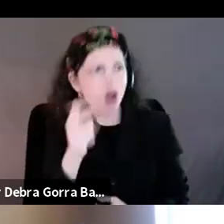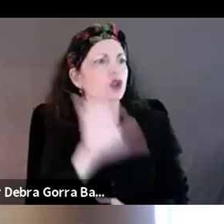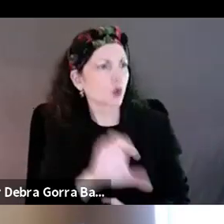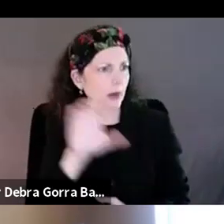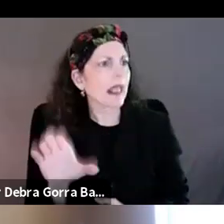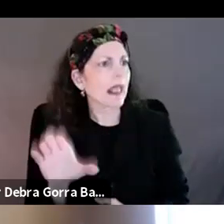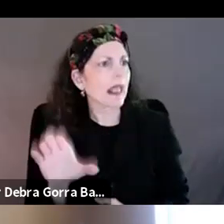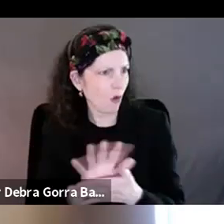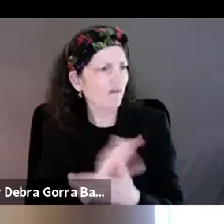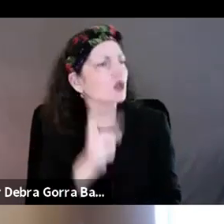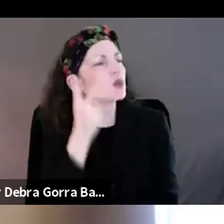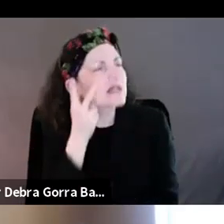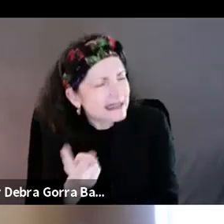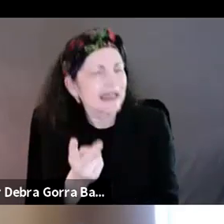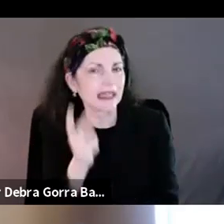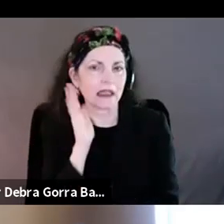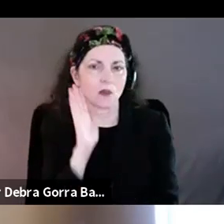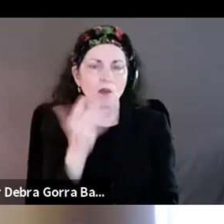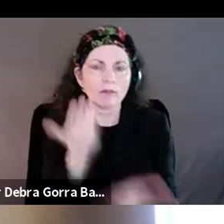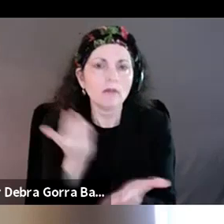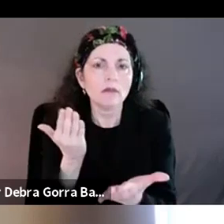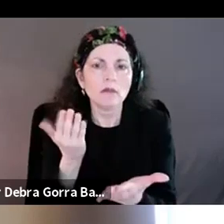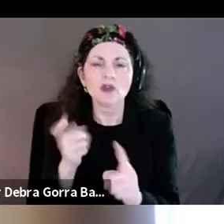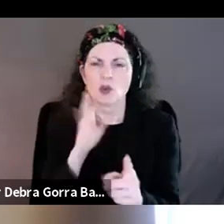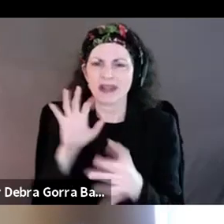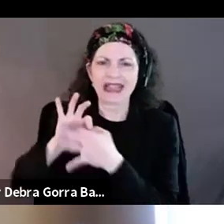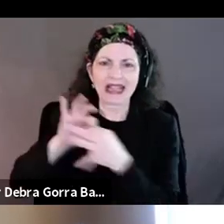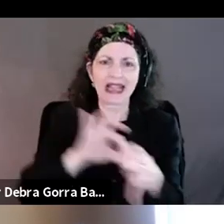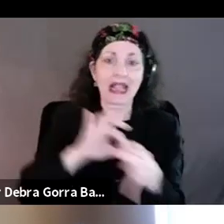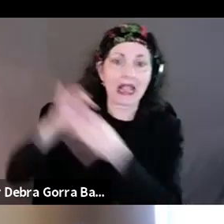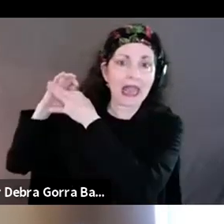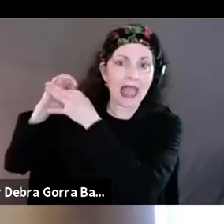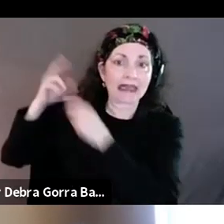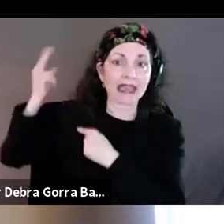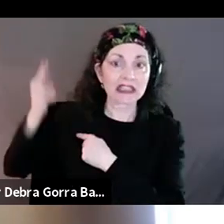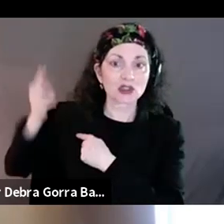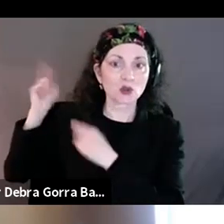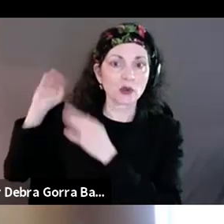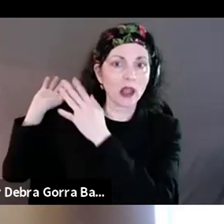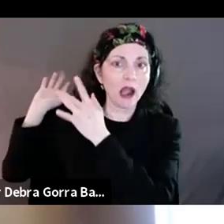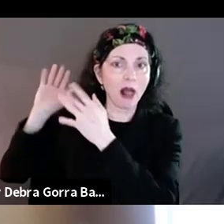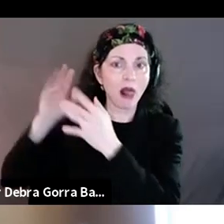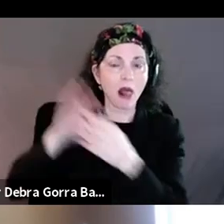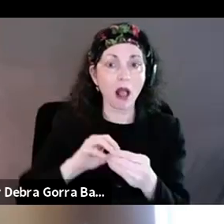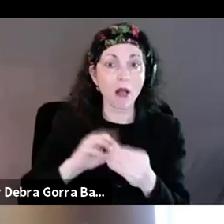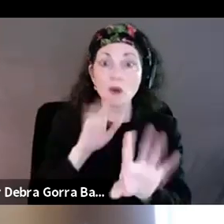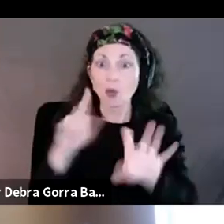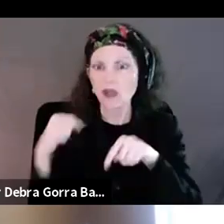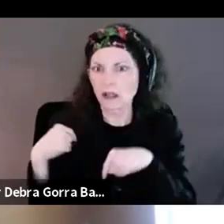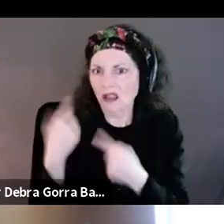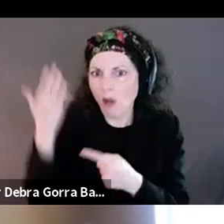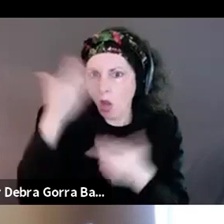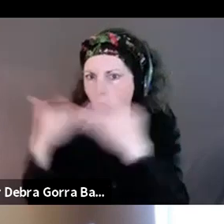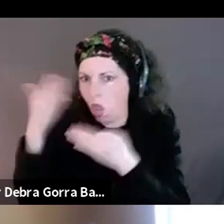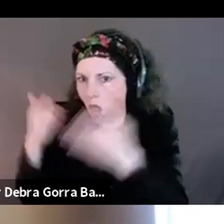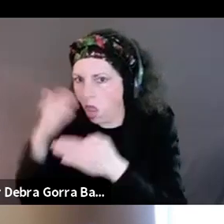kind of, so for, to, to kind of connect that history that's so important and has been so overlooked to exactly what's going on